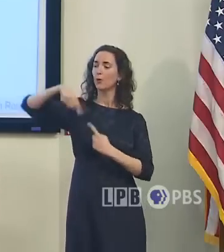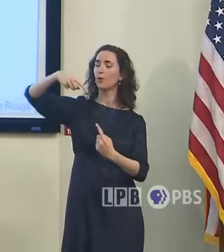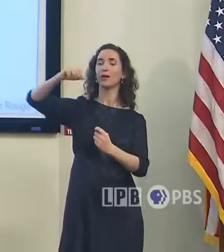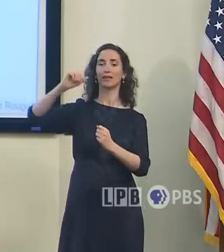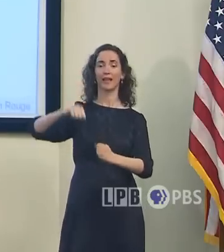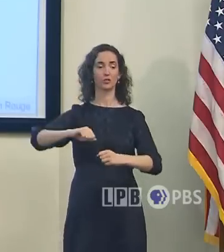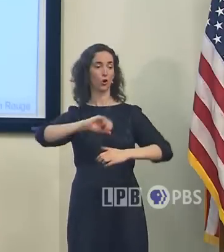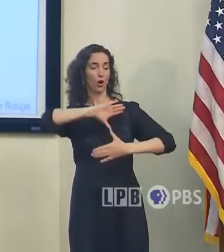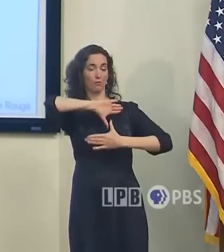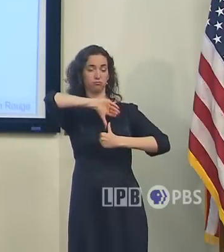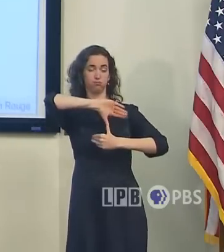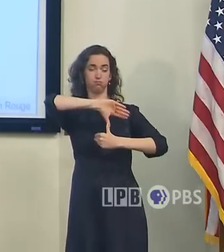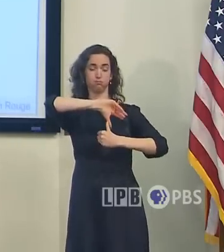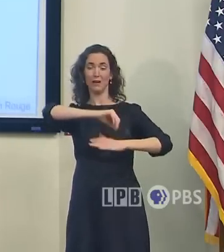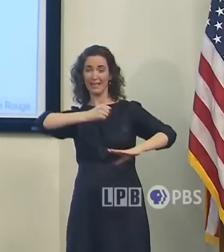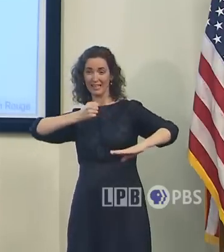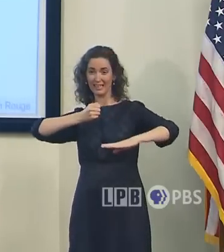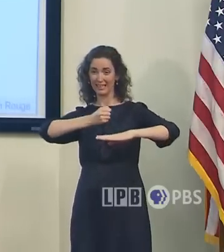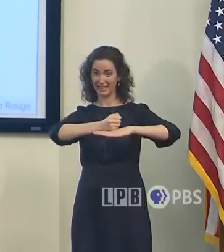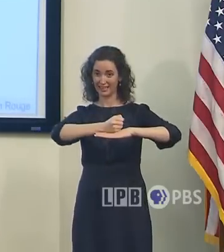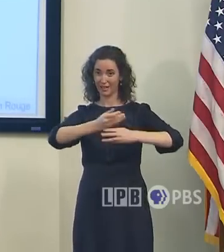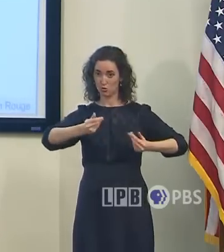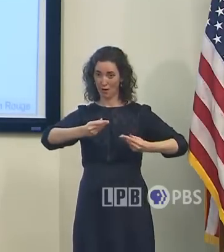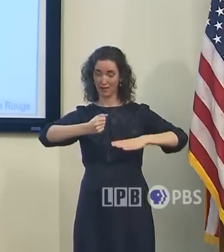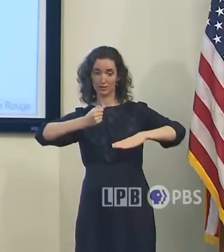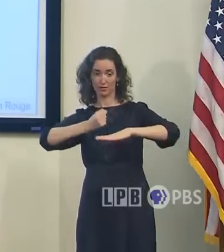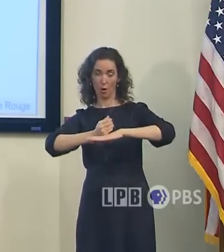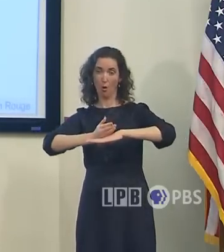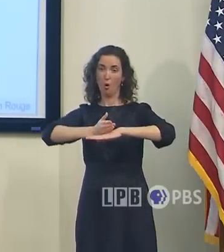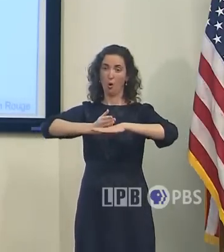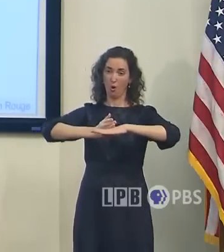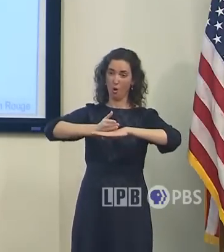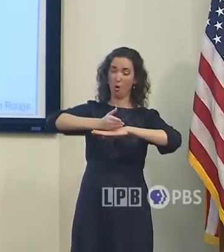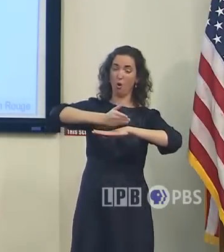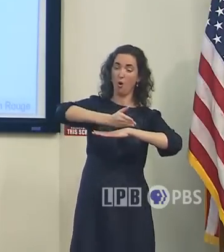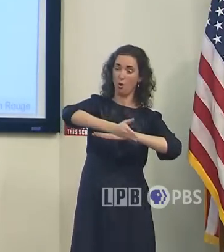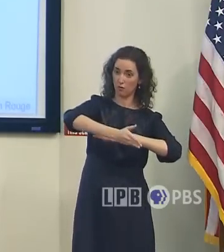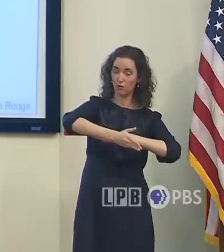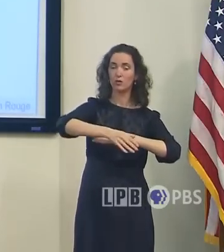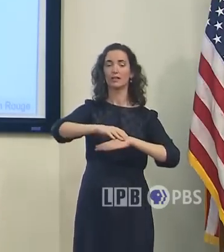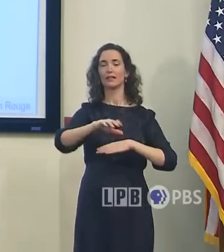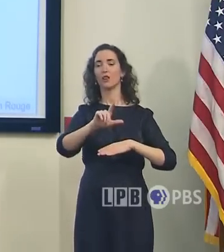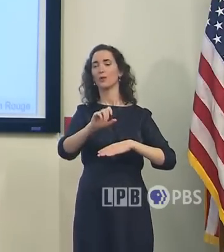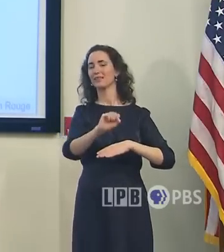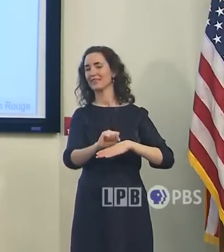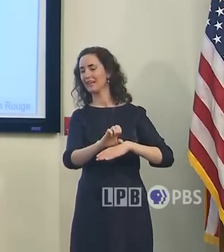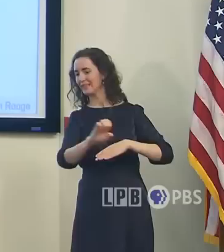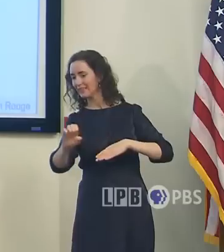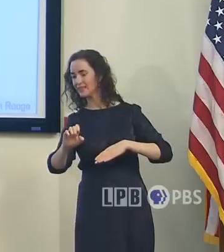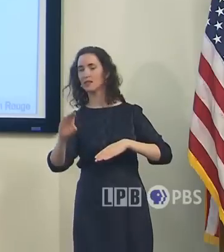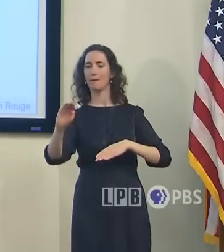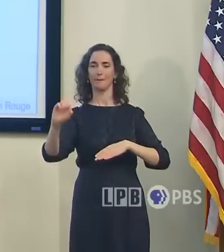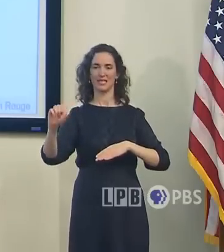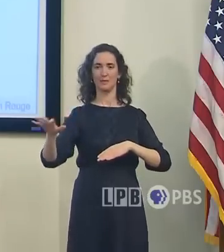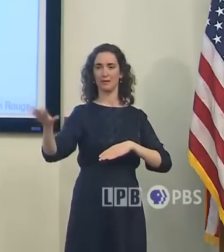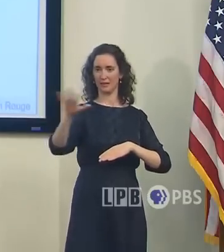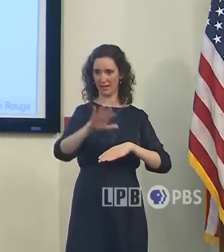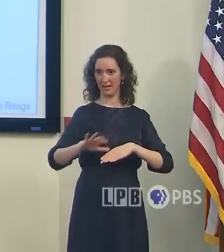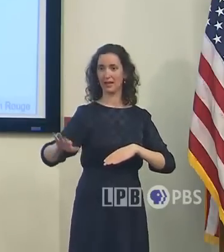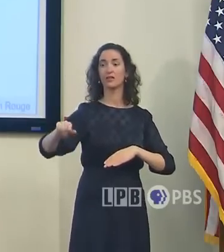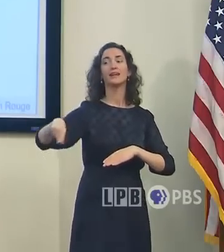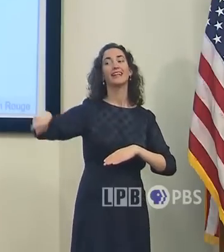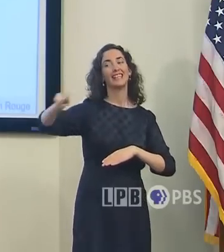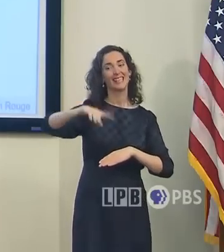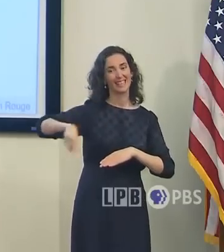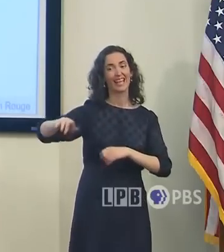much of southeast Louisiana and portions of coastal Mississippi and southwest Mississippi, they'll be under the gun